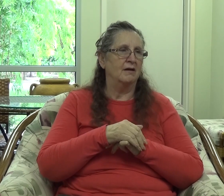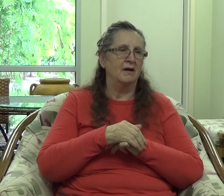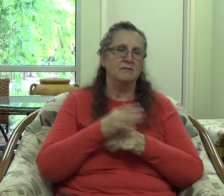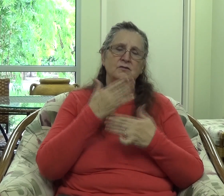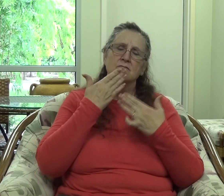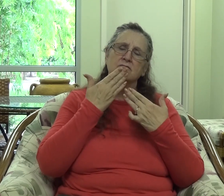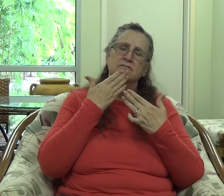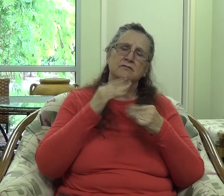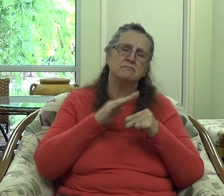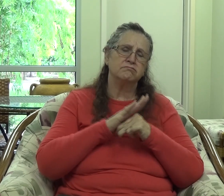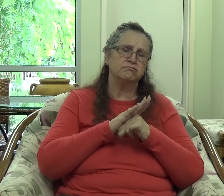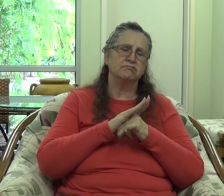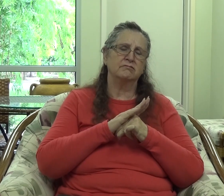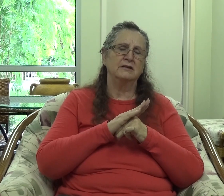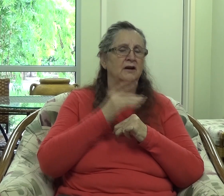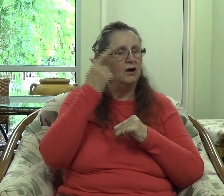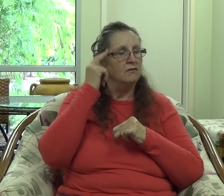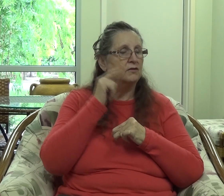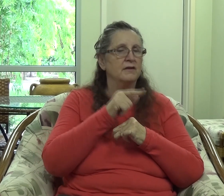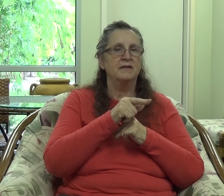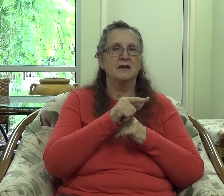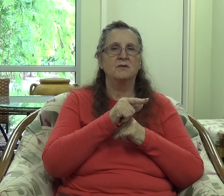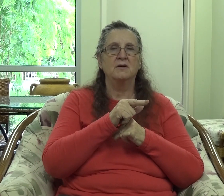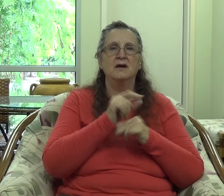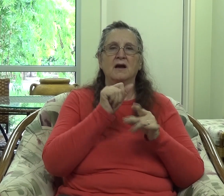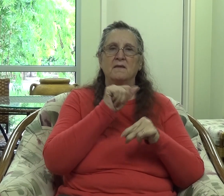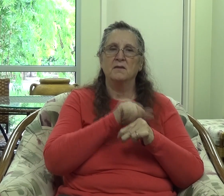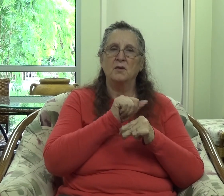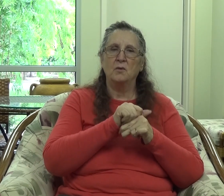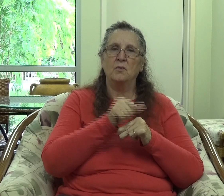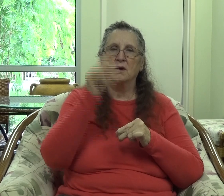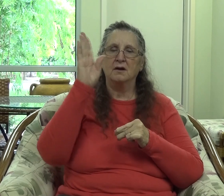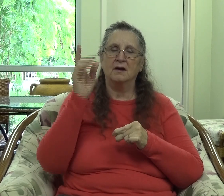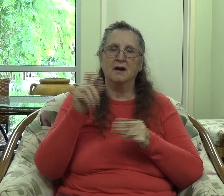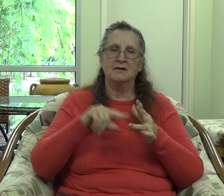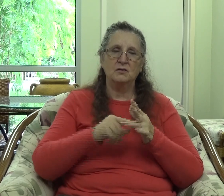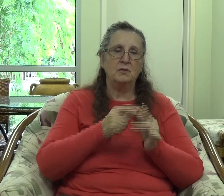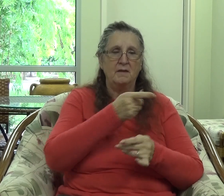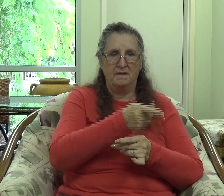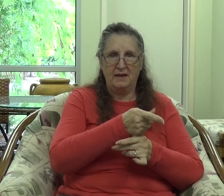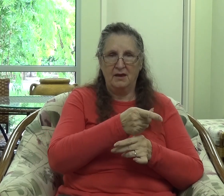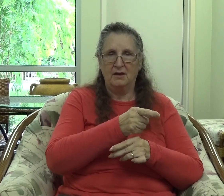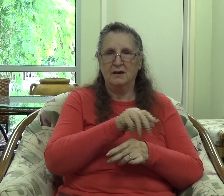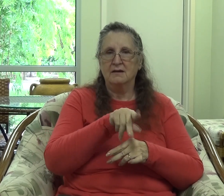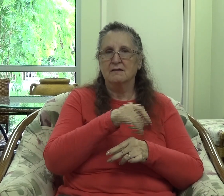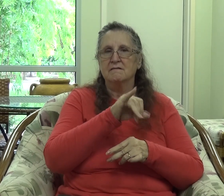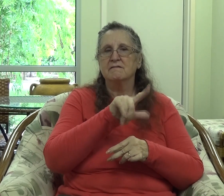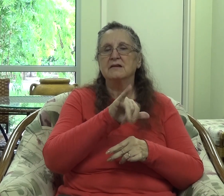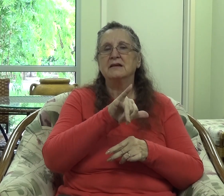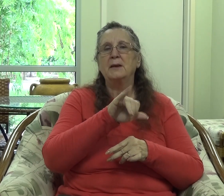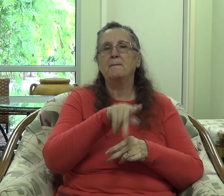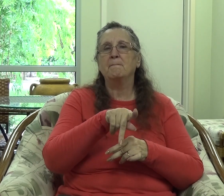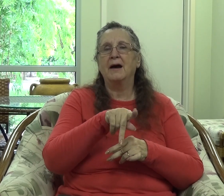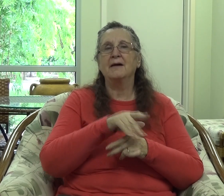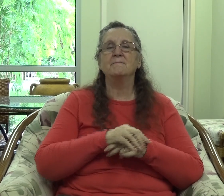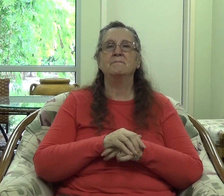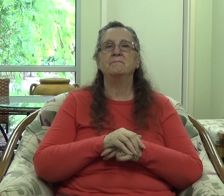for them and the work that God has begun there in Philippi. Now when Paul penned this